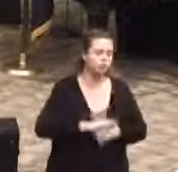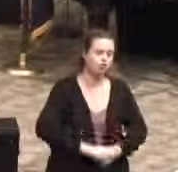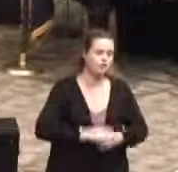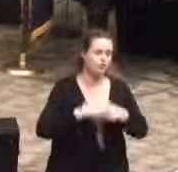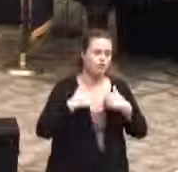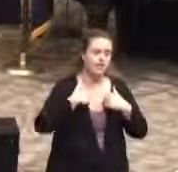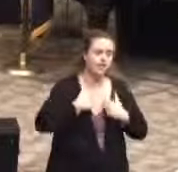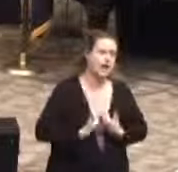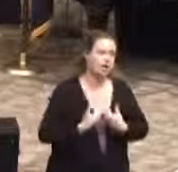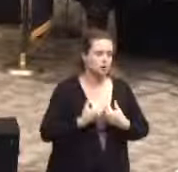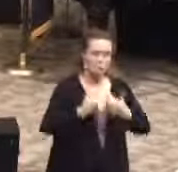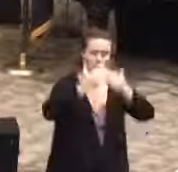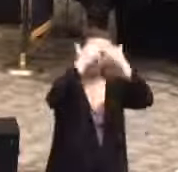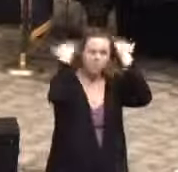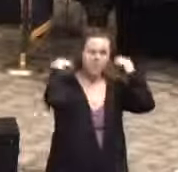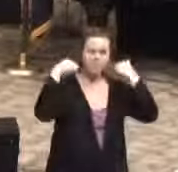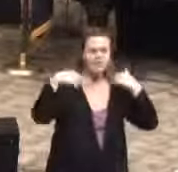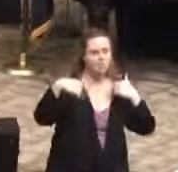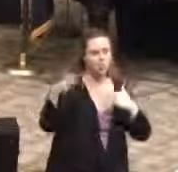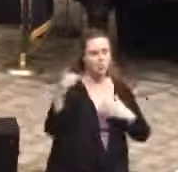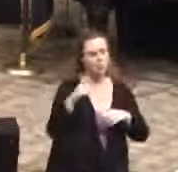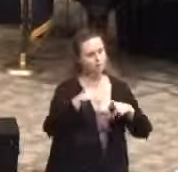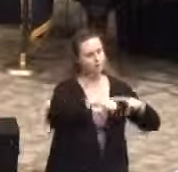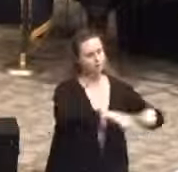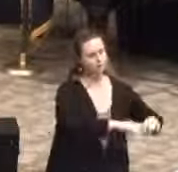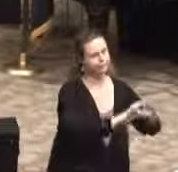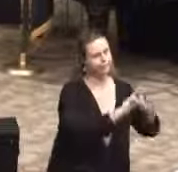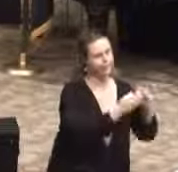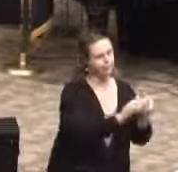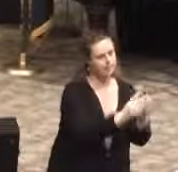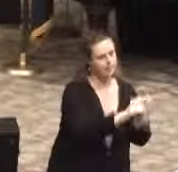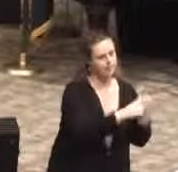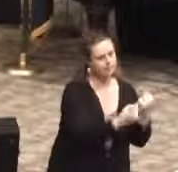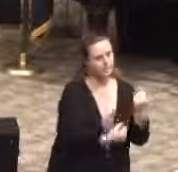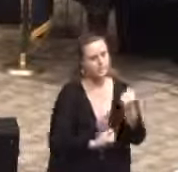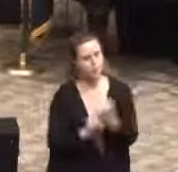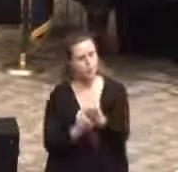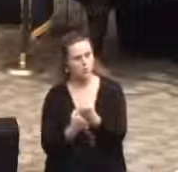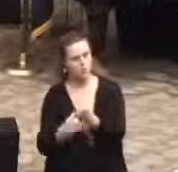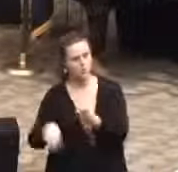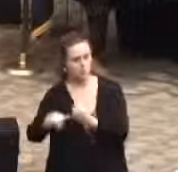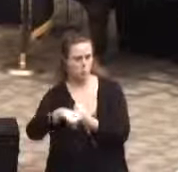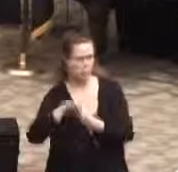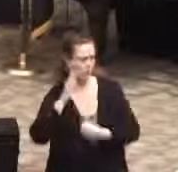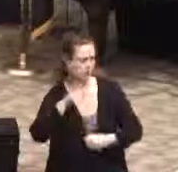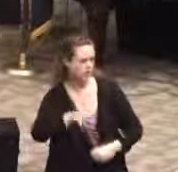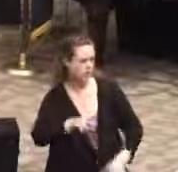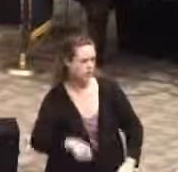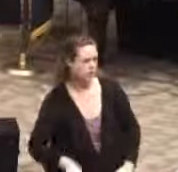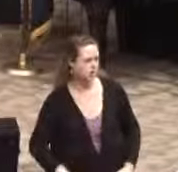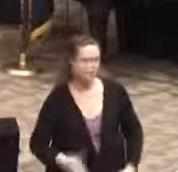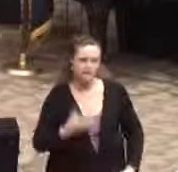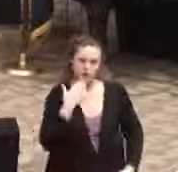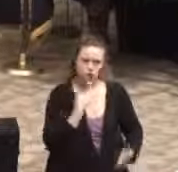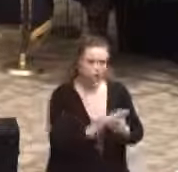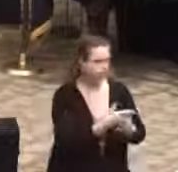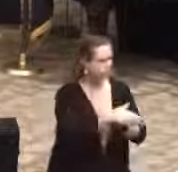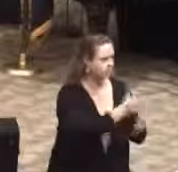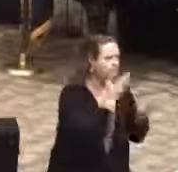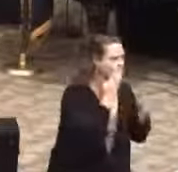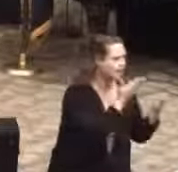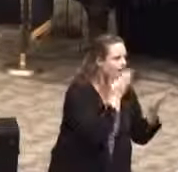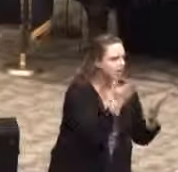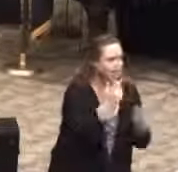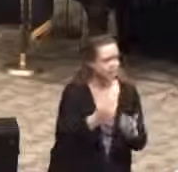tiring. You're going to need the support of your friends and family. We heard that your friends and family have supported you during your training, and that's good. You guys need to stay there for them.